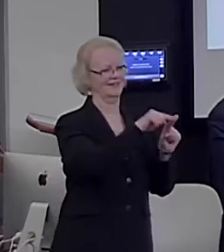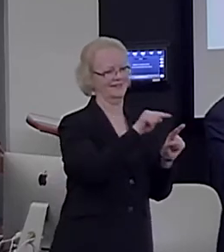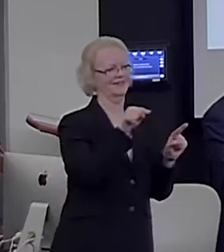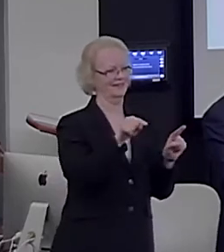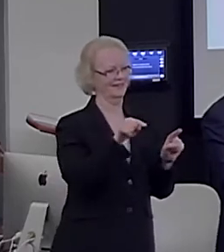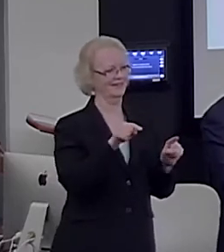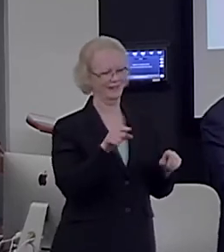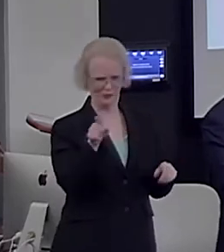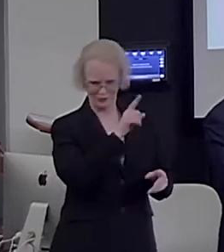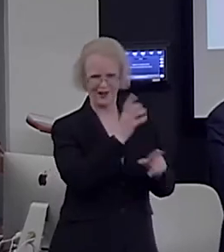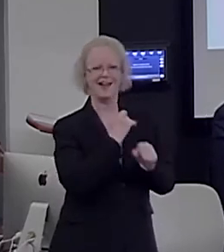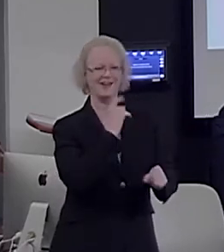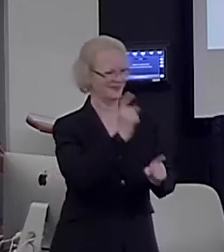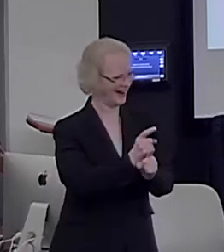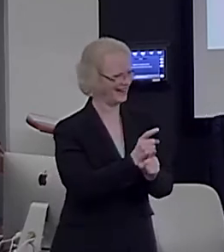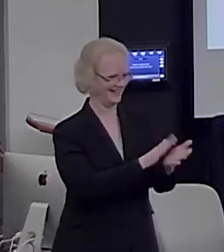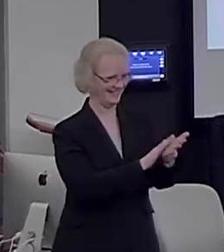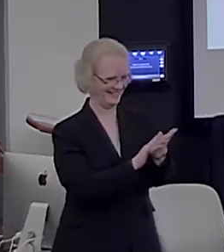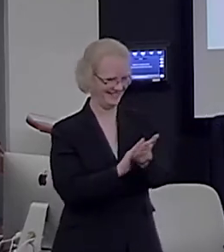You got it right.